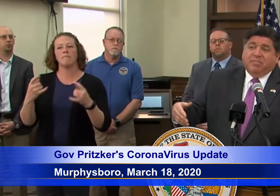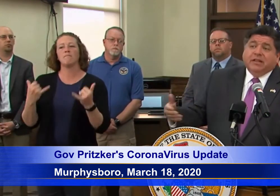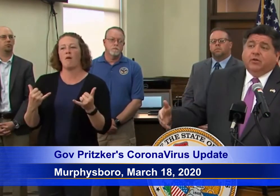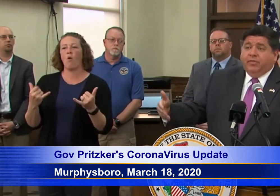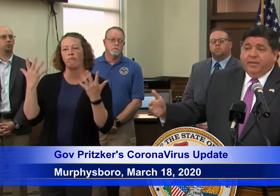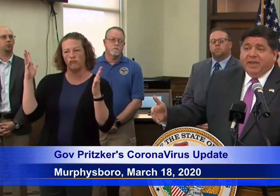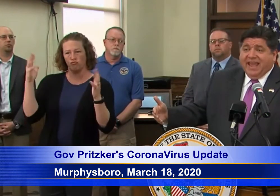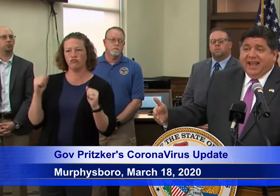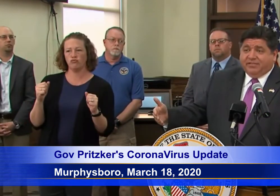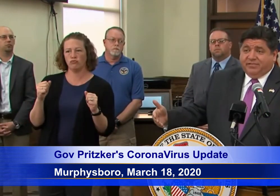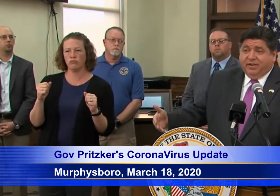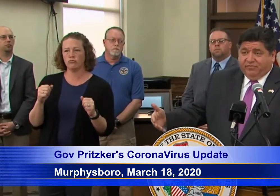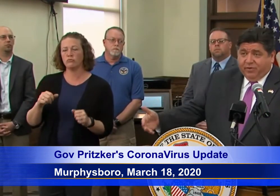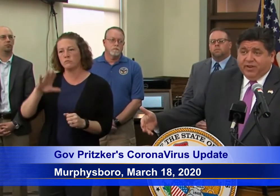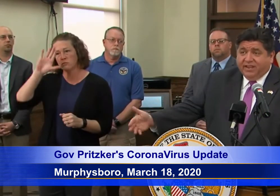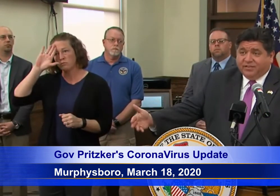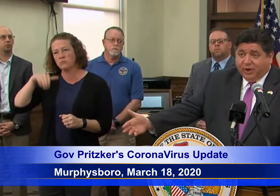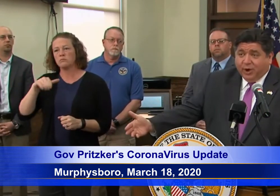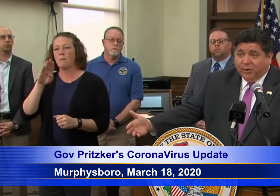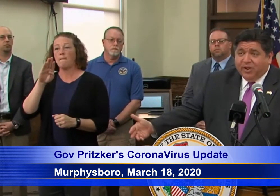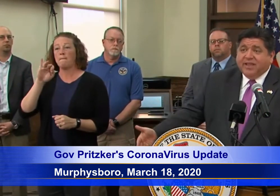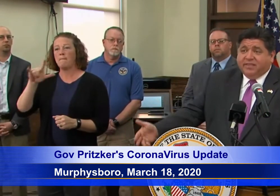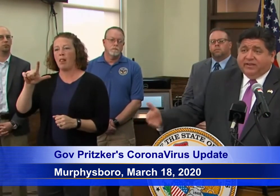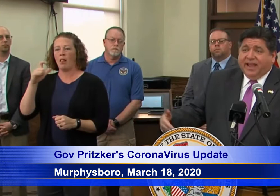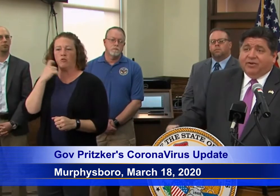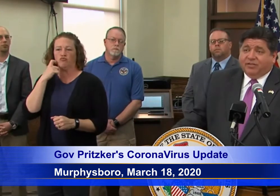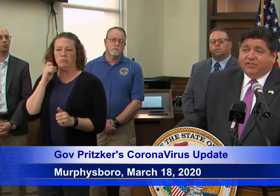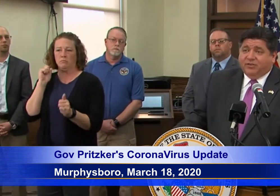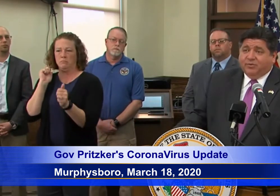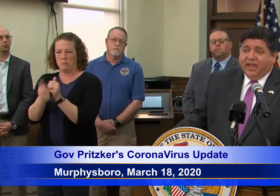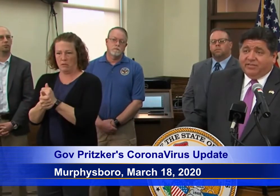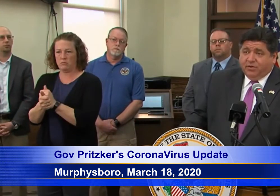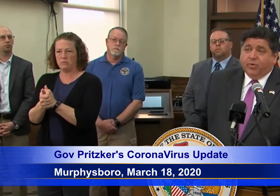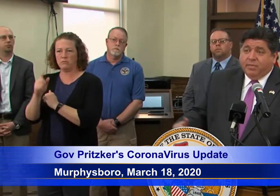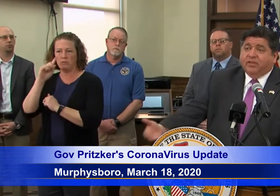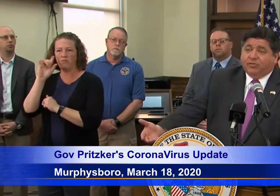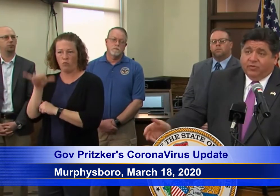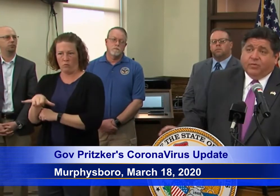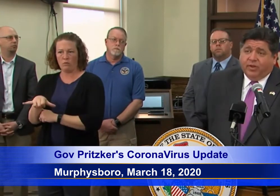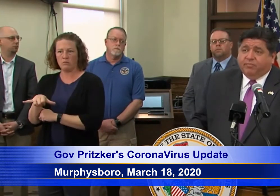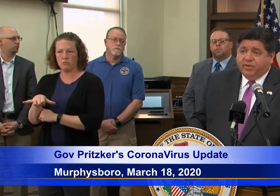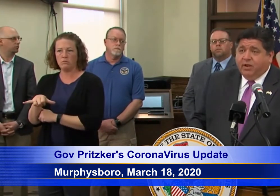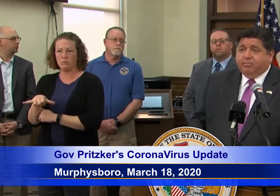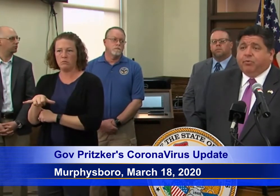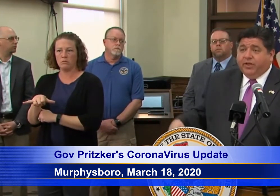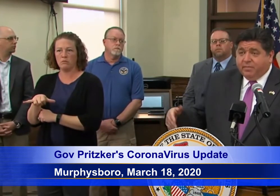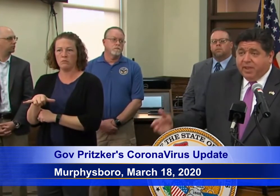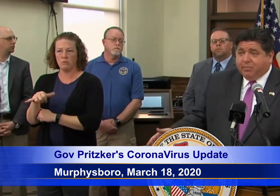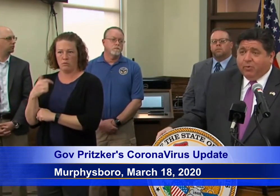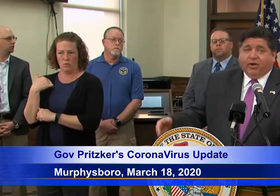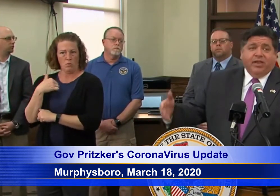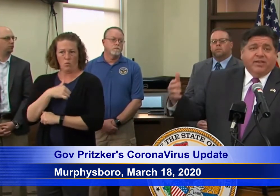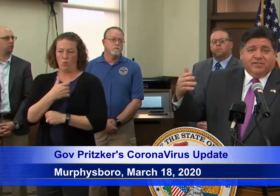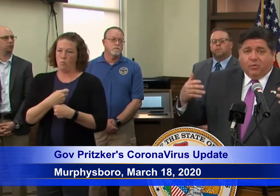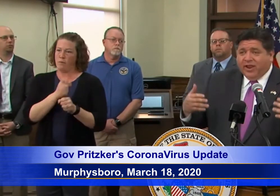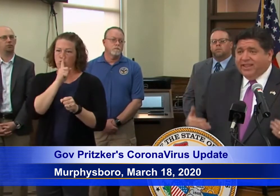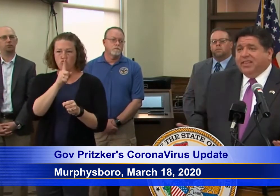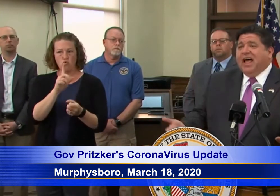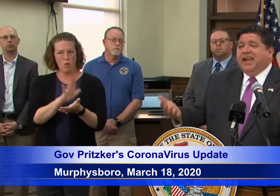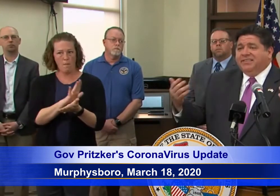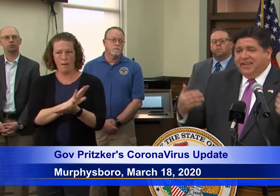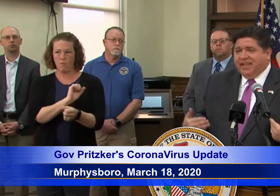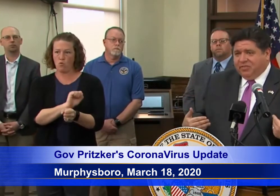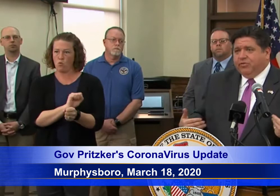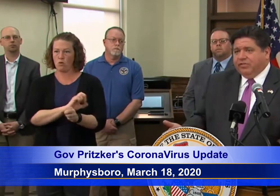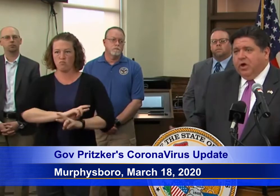so you know, the bill only passed a few days ago that allowed us to do that. So we made sure that we, you know, put in the paperwork so we're